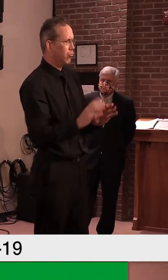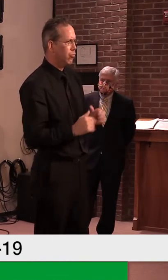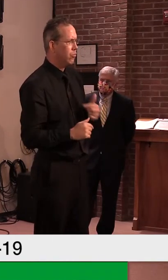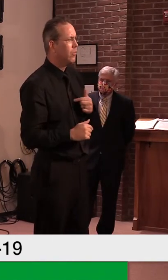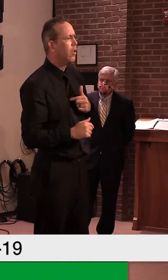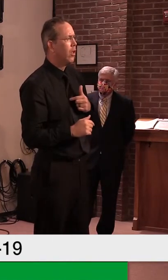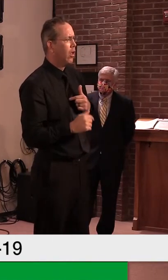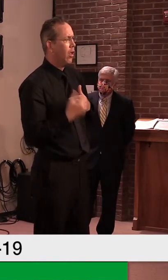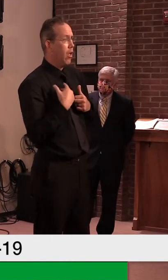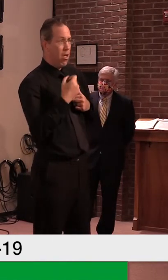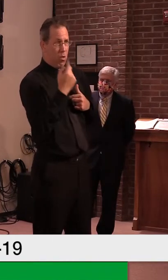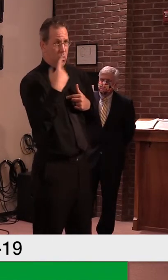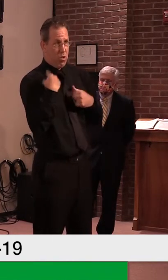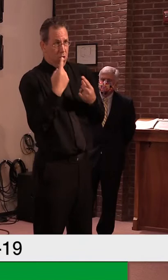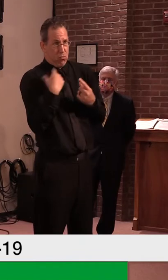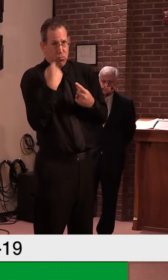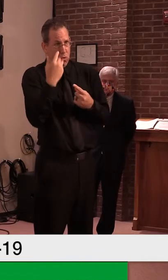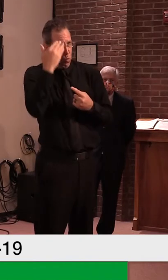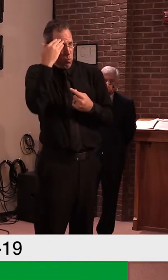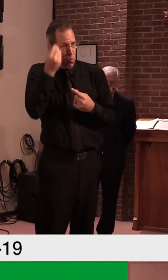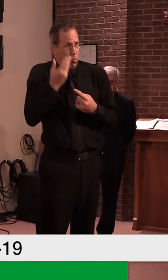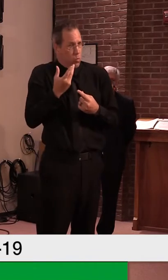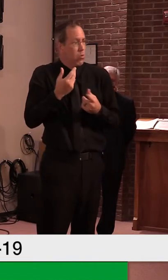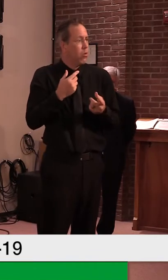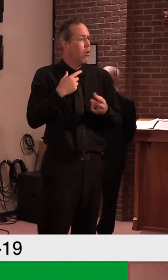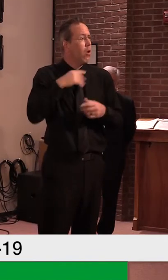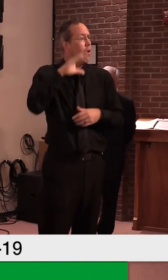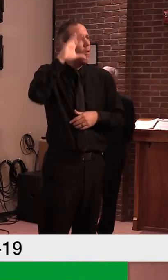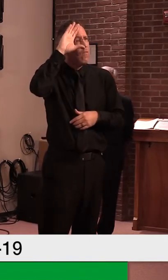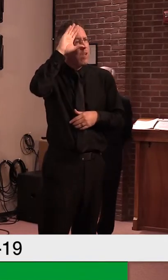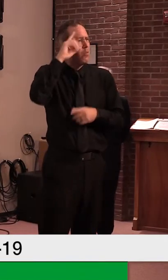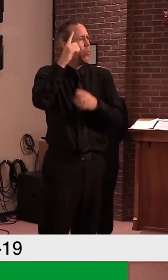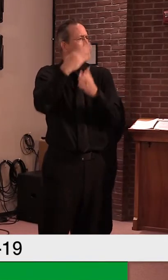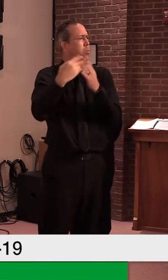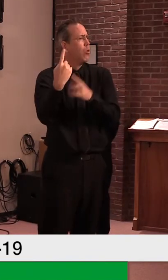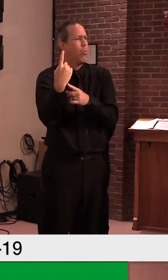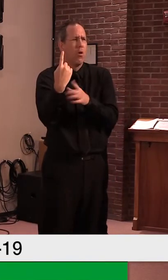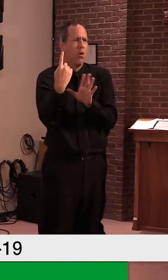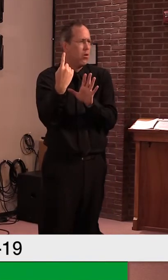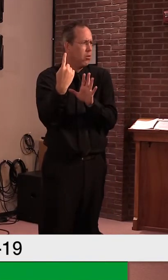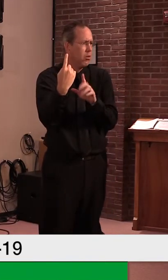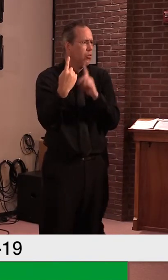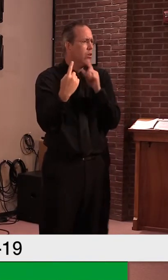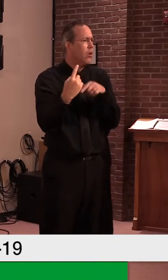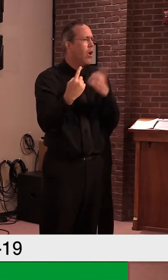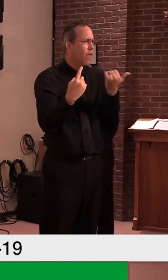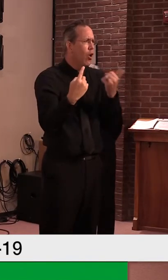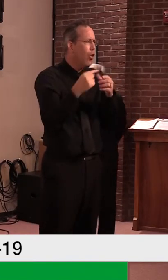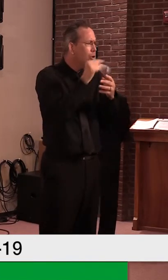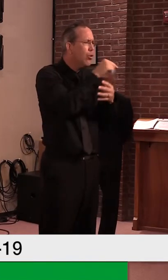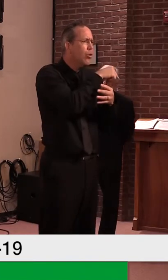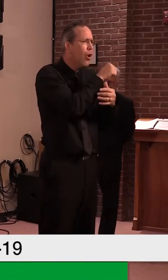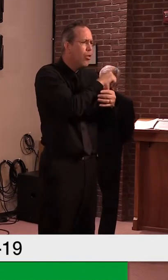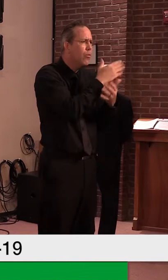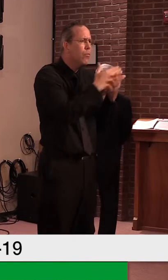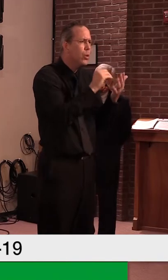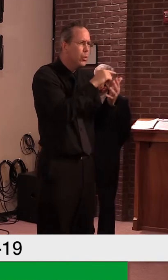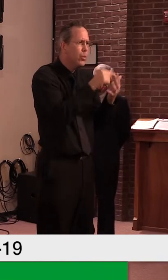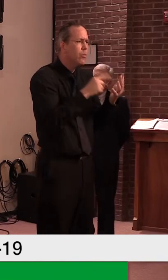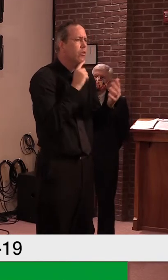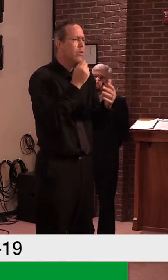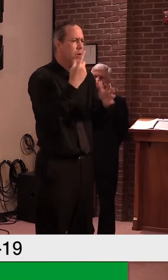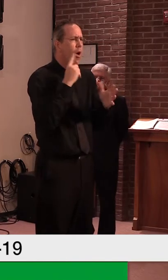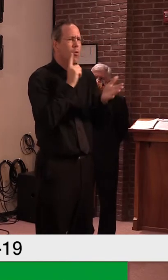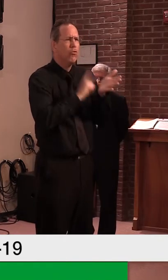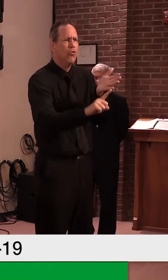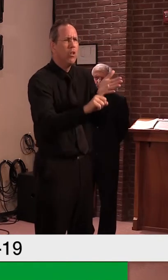departments were one segment of that, uh, that there were a number of other, uh, ways to get those out. But, uh, let me get